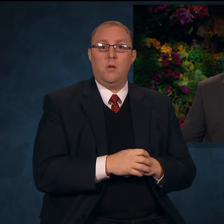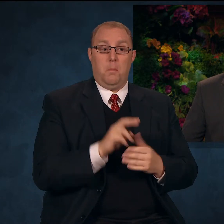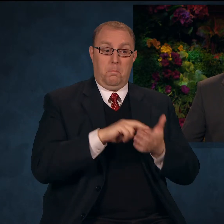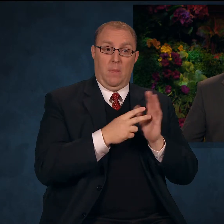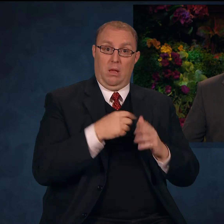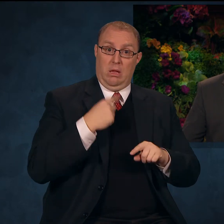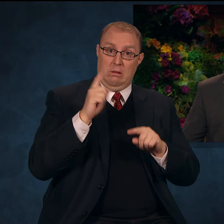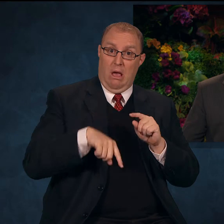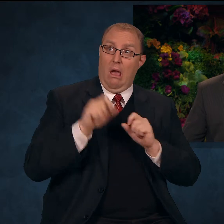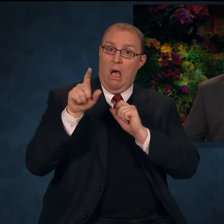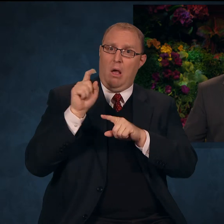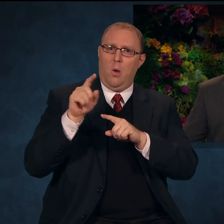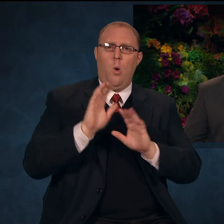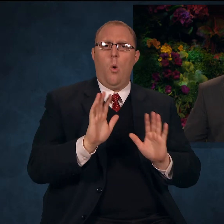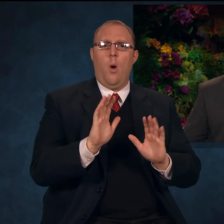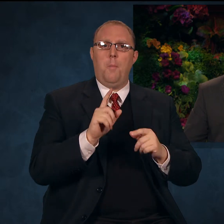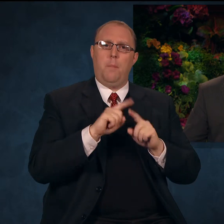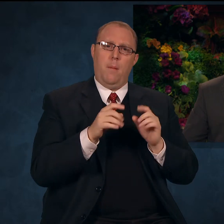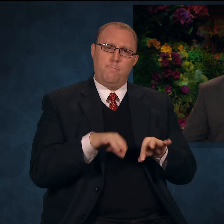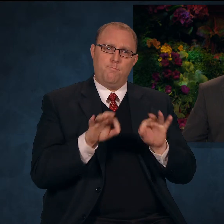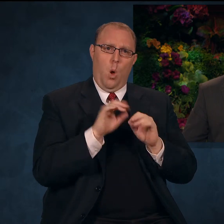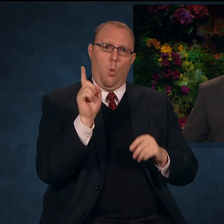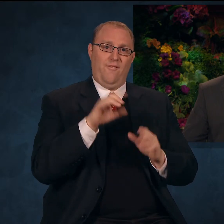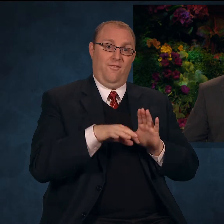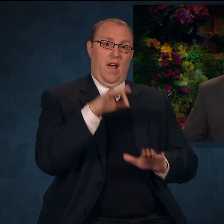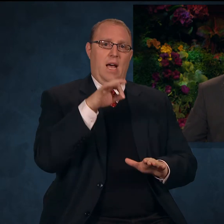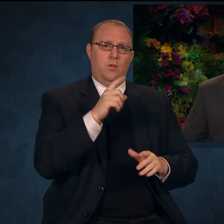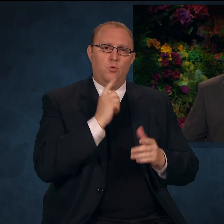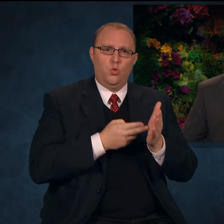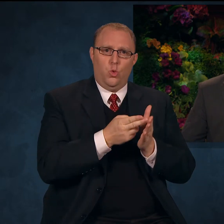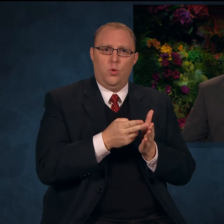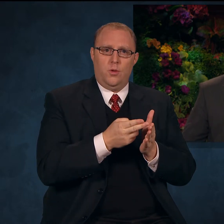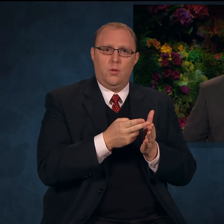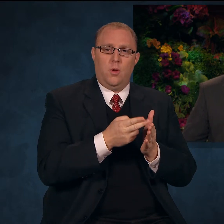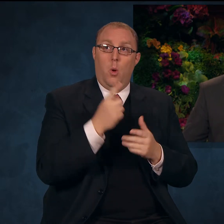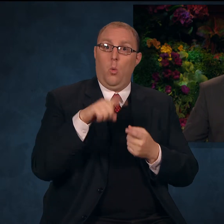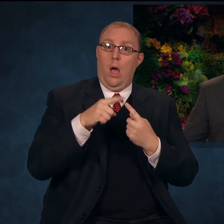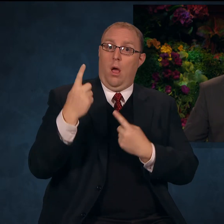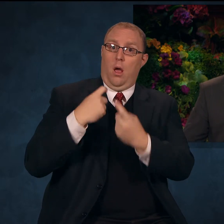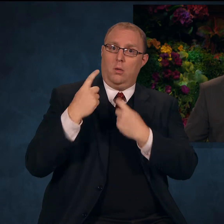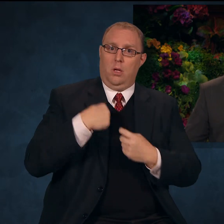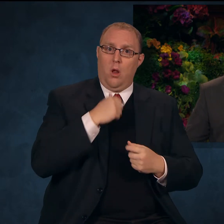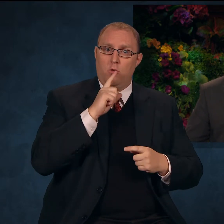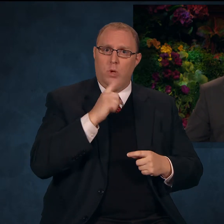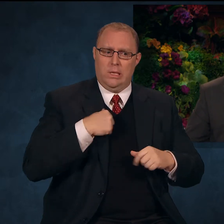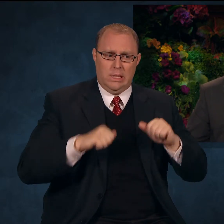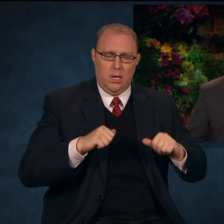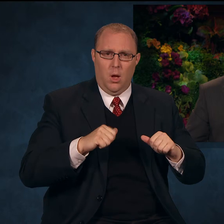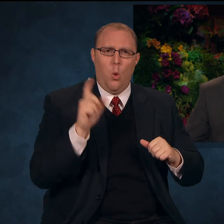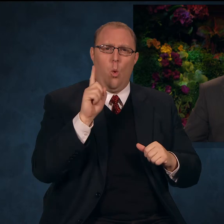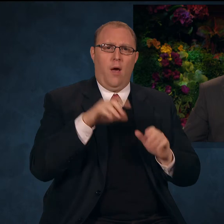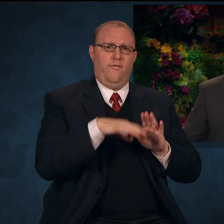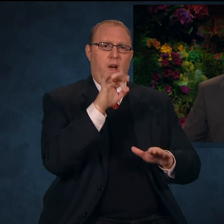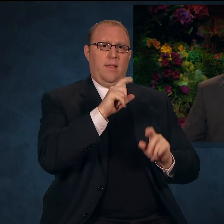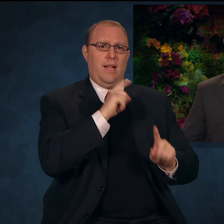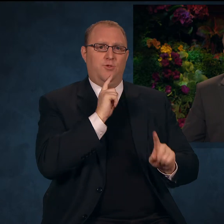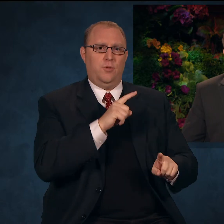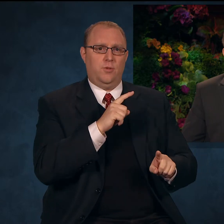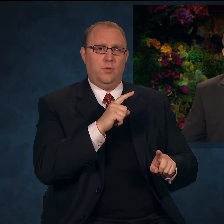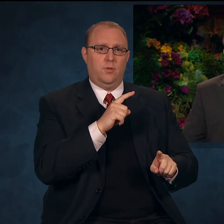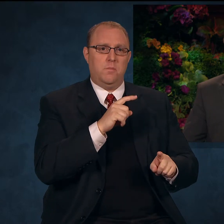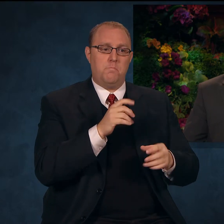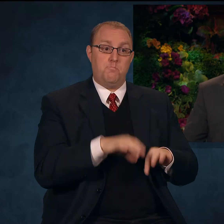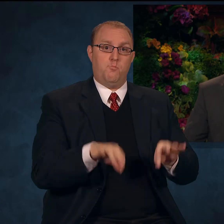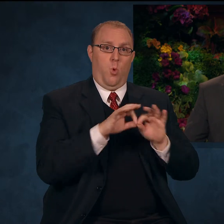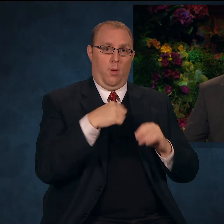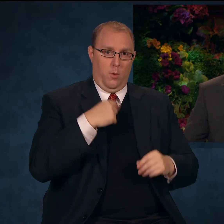But rather, where do I turn for truth when questions do arise? Will I be wise enough to hold fast